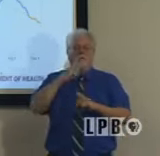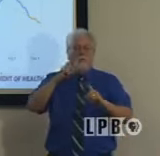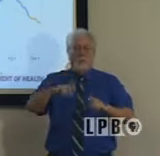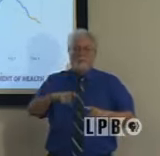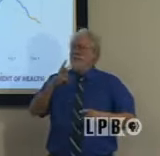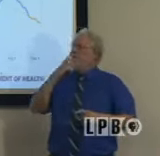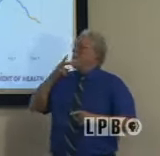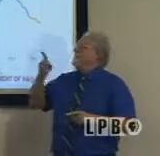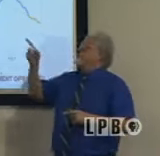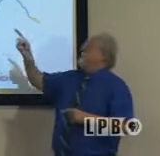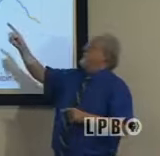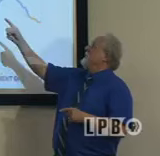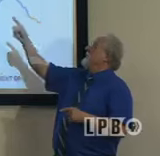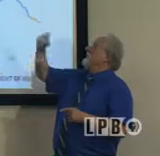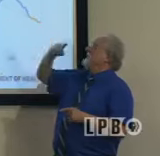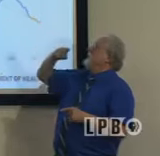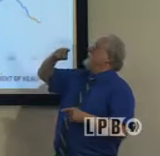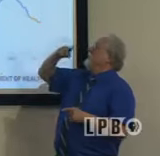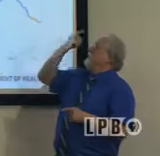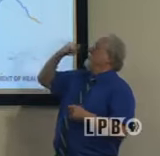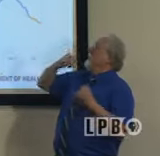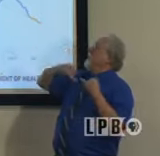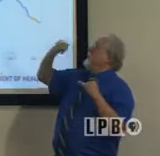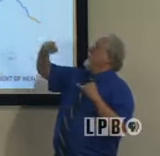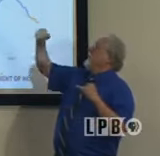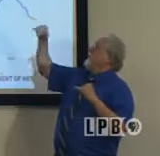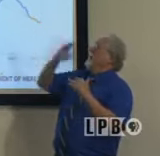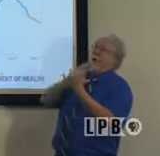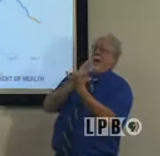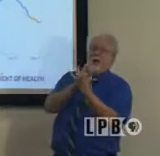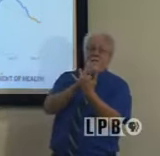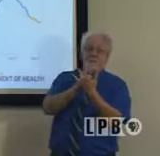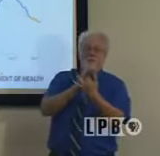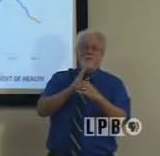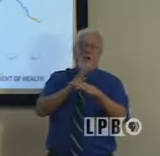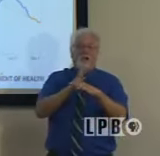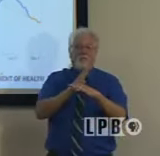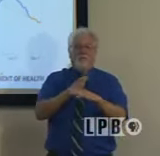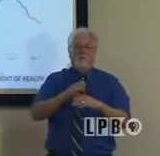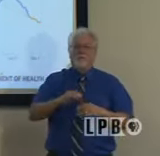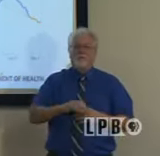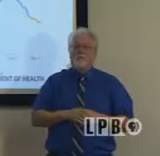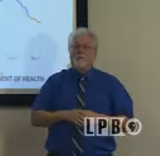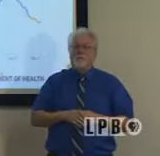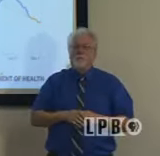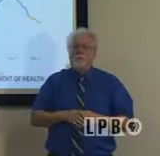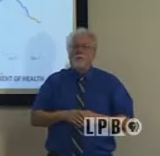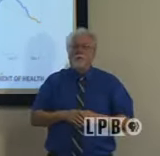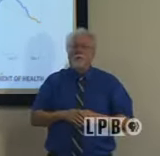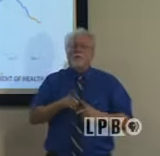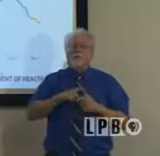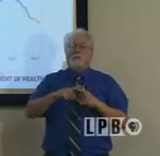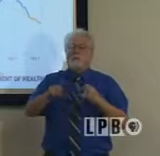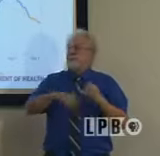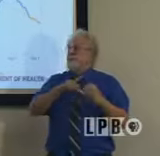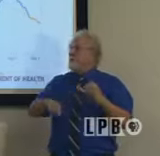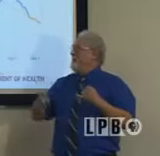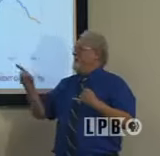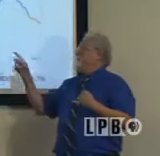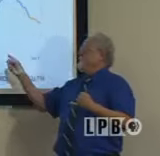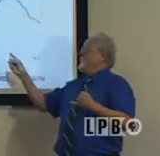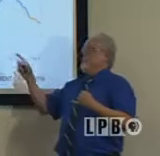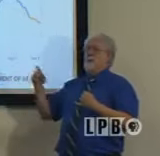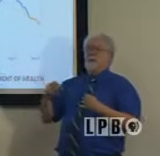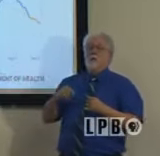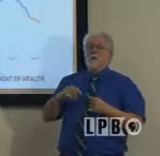the line, the black line is with the average of those incidences over time. And then finally, in the lower